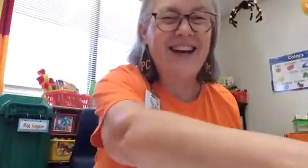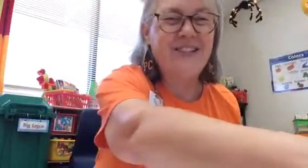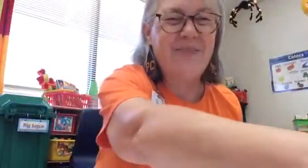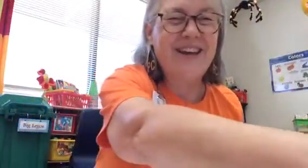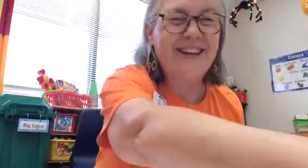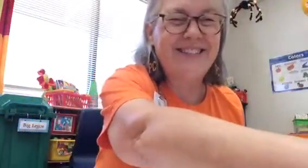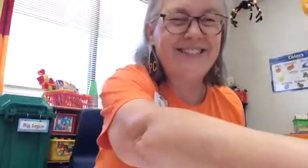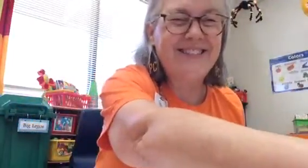next week